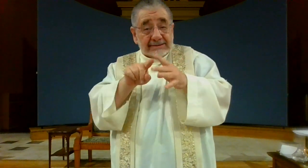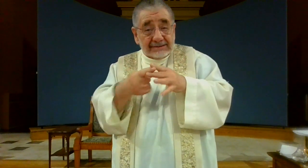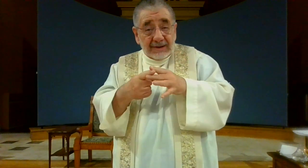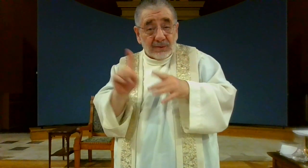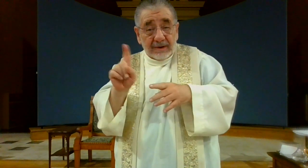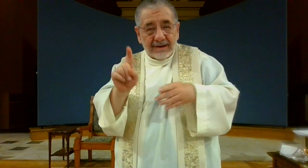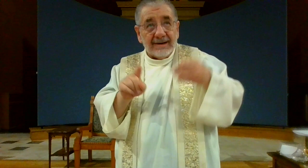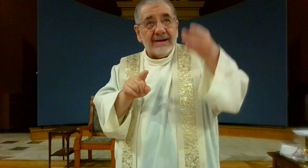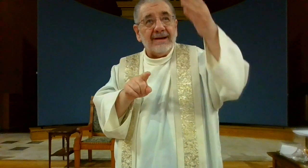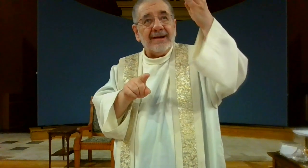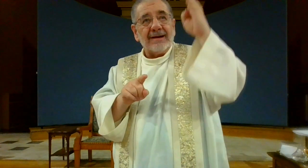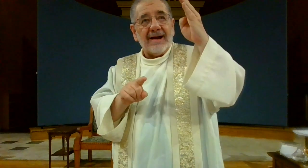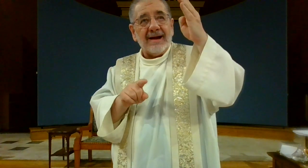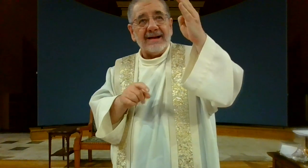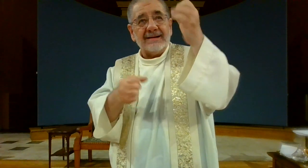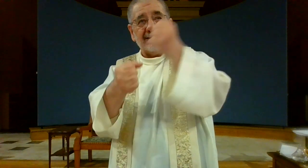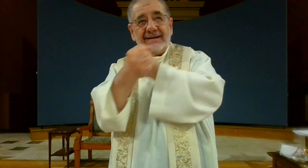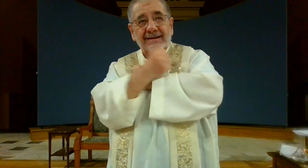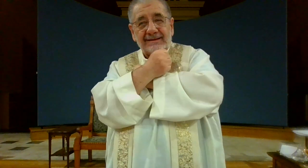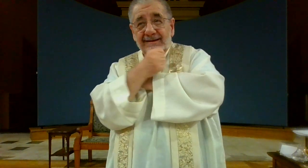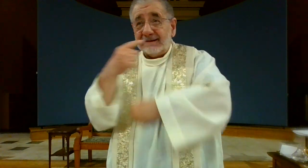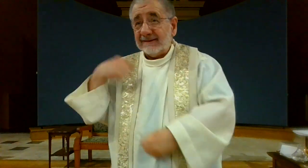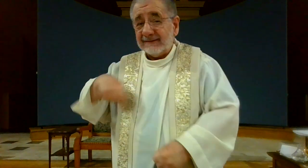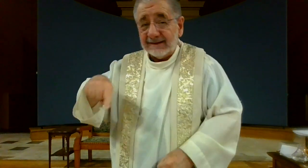but it starts with God loving us